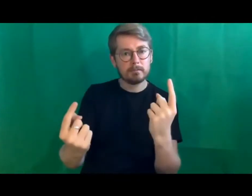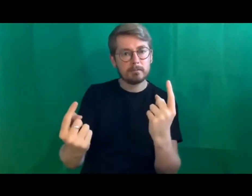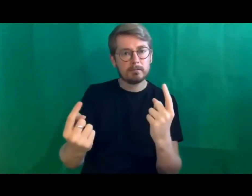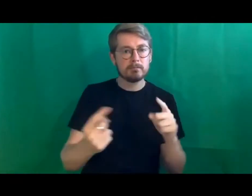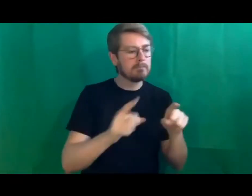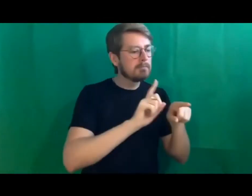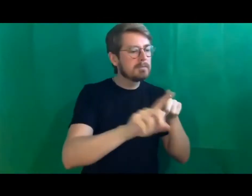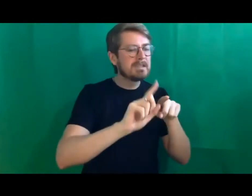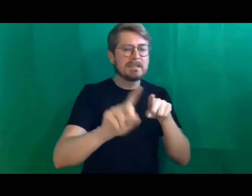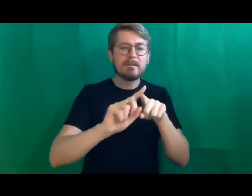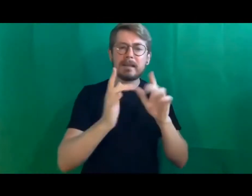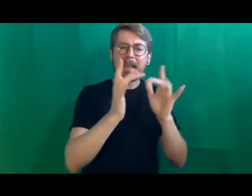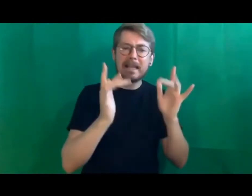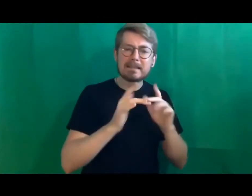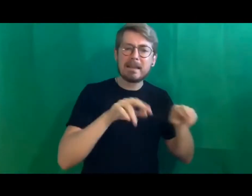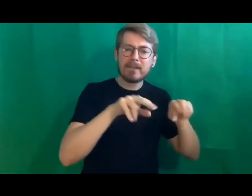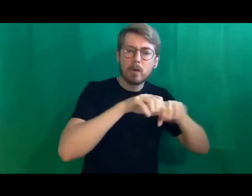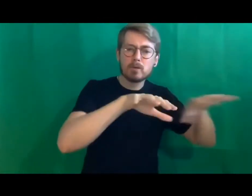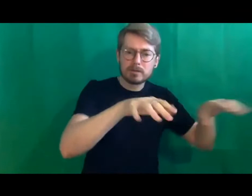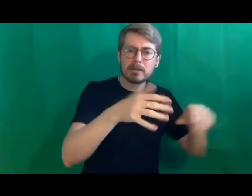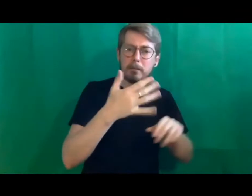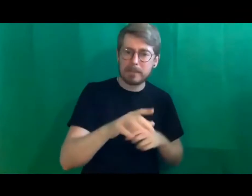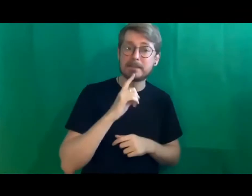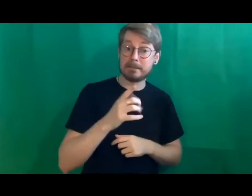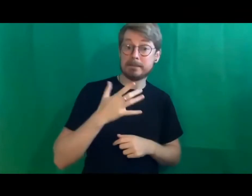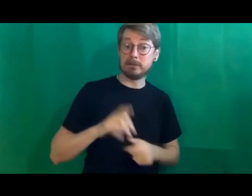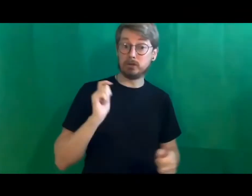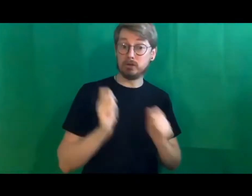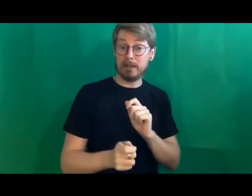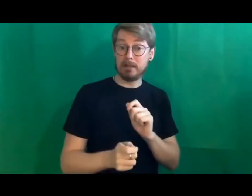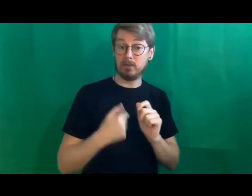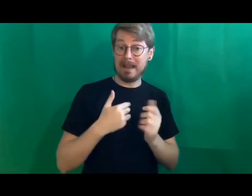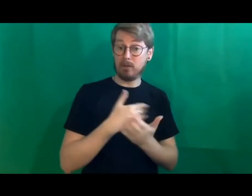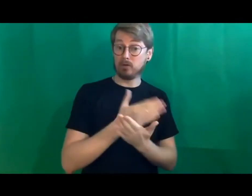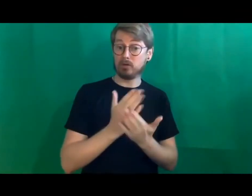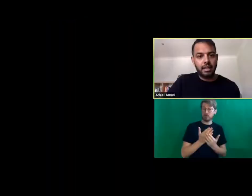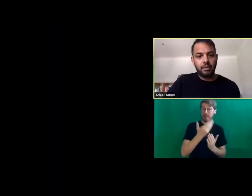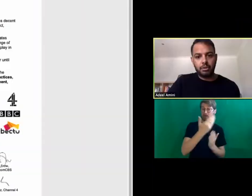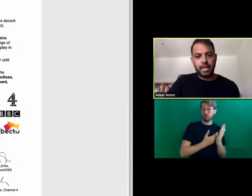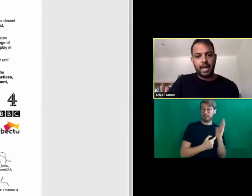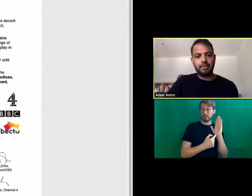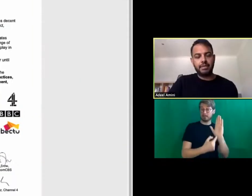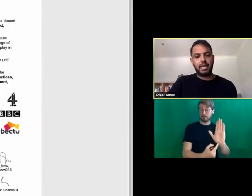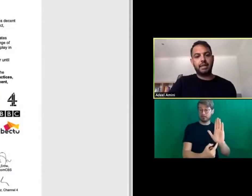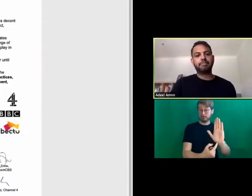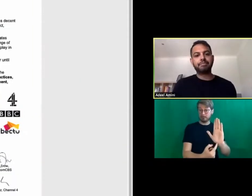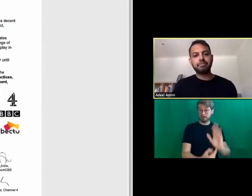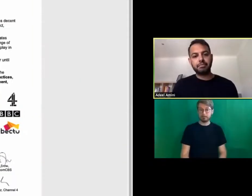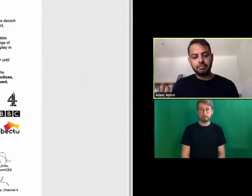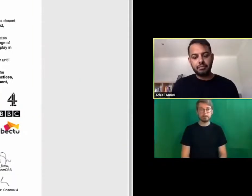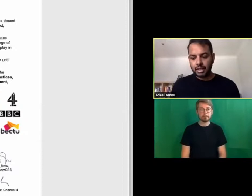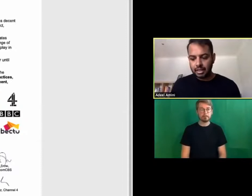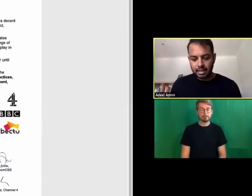various webinars and with that in mind I'm just going to share my screen and unveil what we have today.